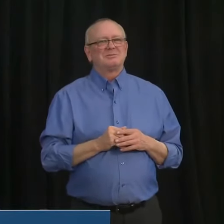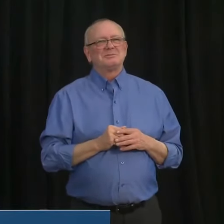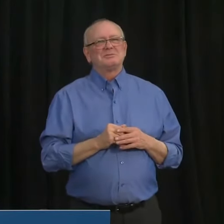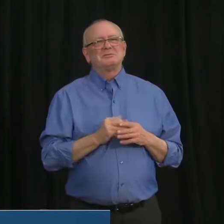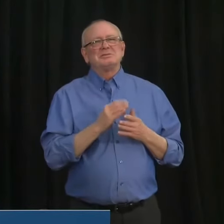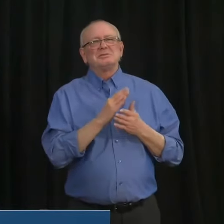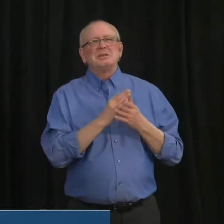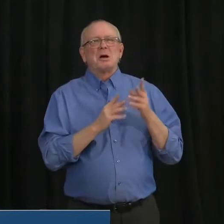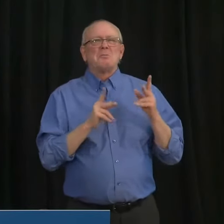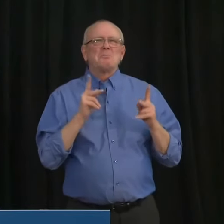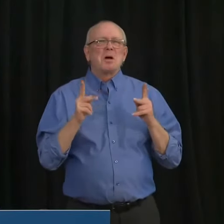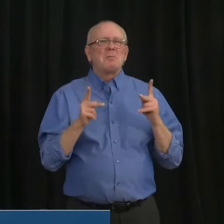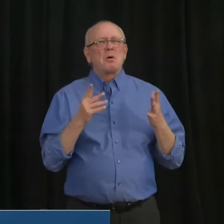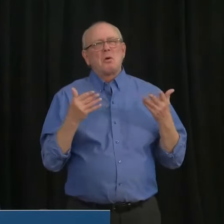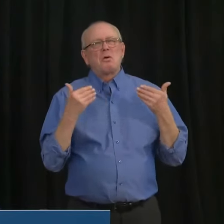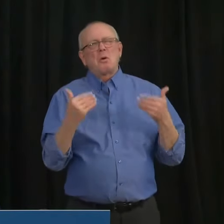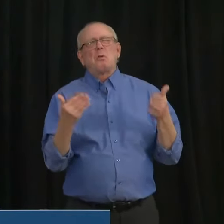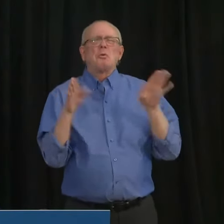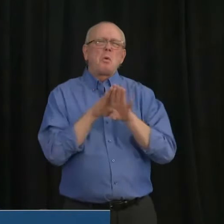just flick a switch, shut them down.